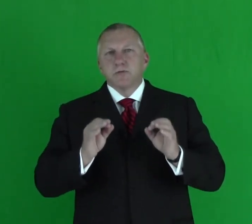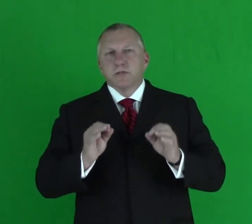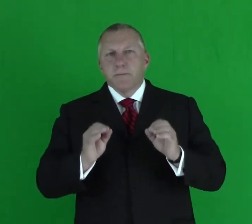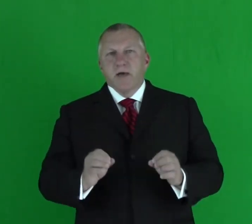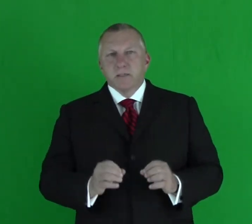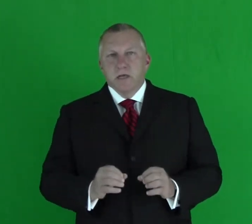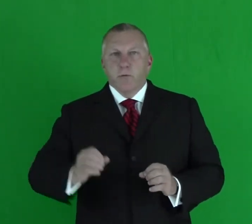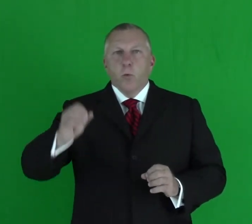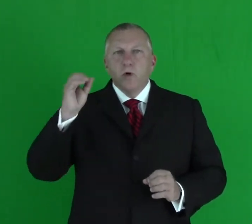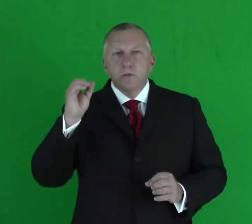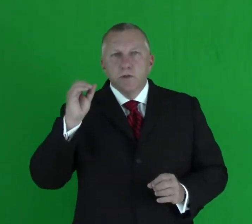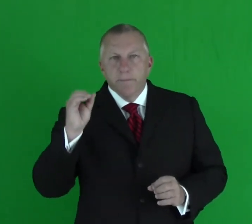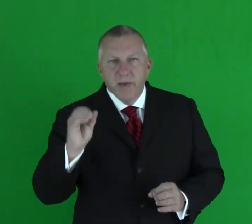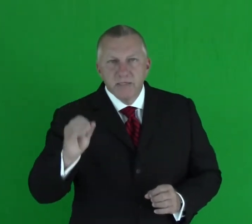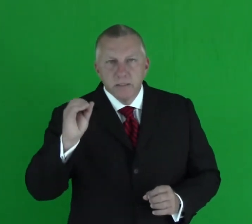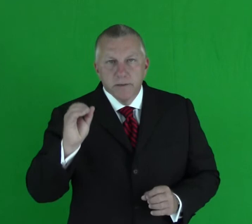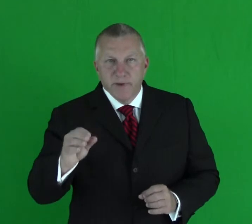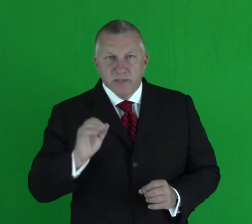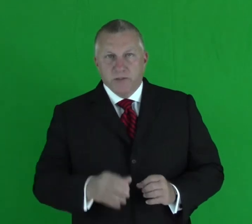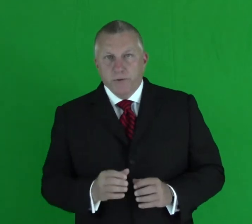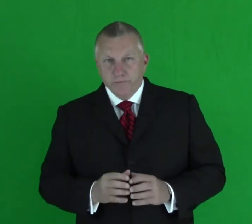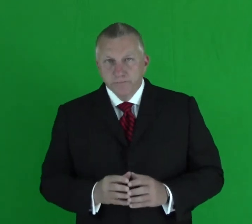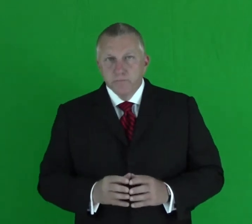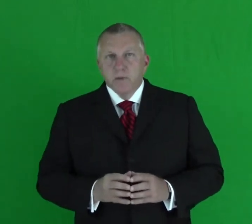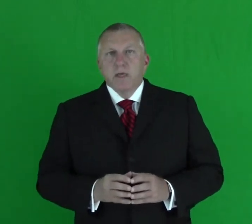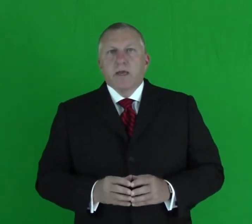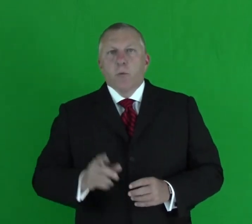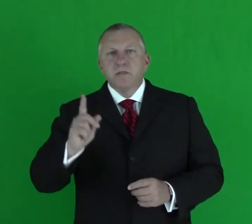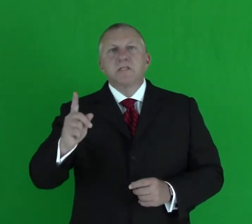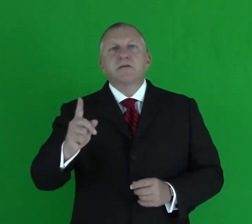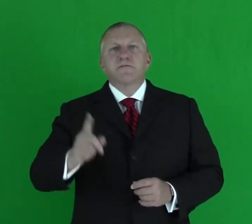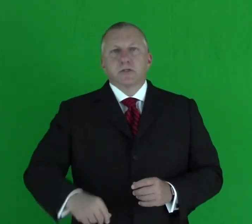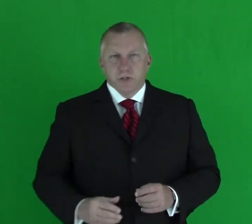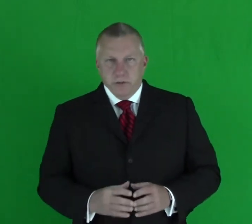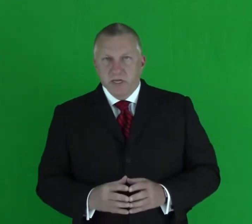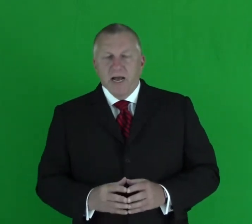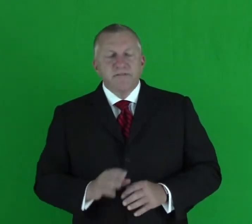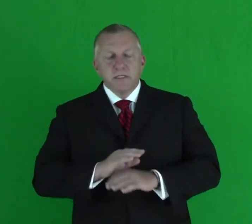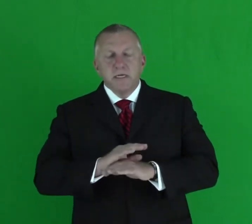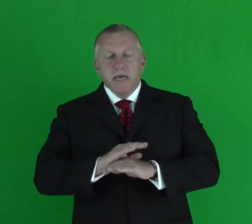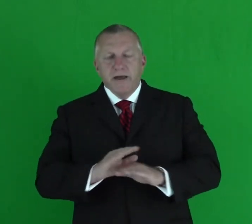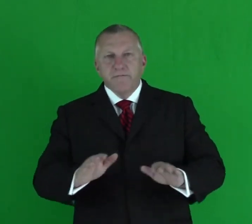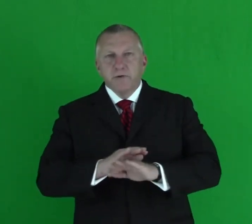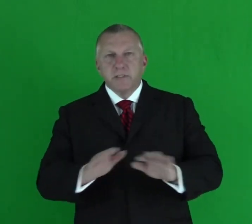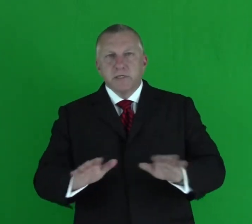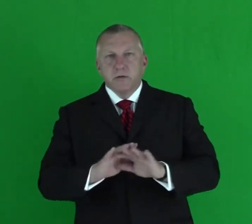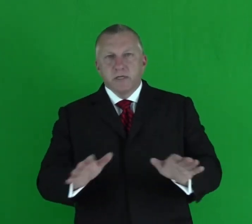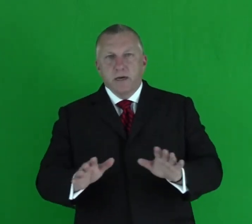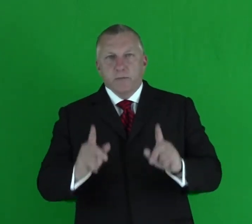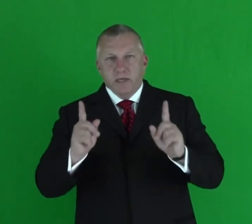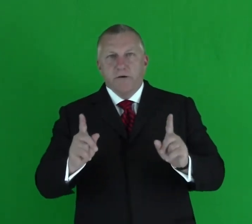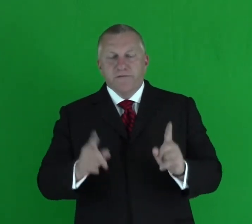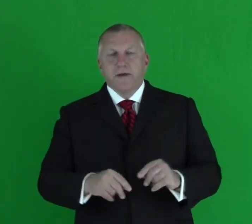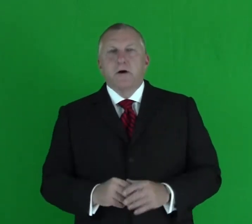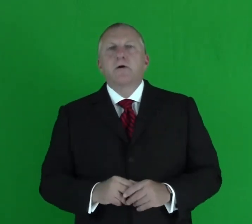you to the best level, what do the best of the best do? And one thing for sure that I've seen every single time without fail